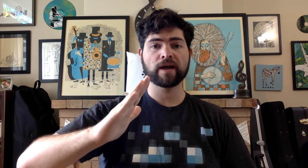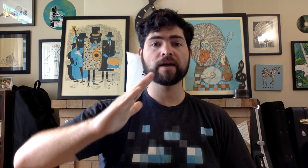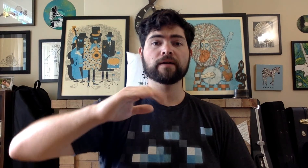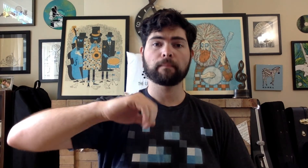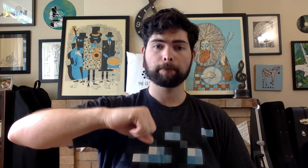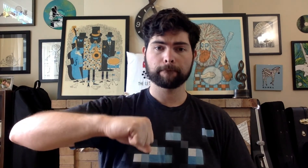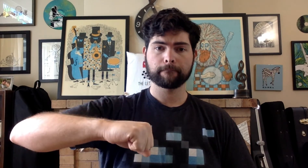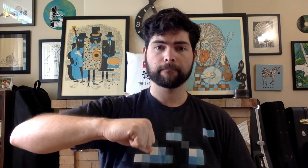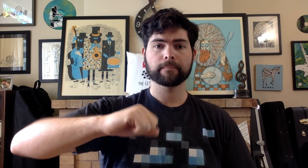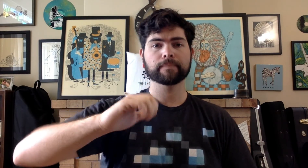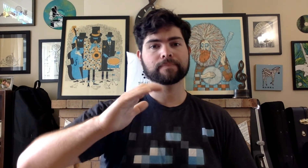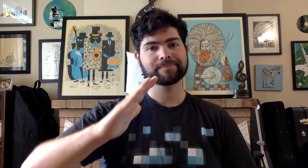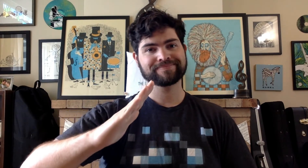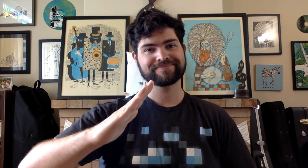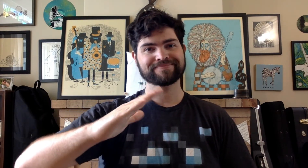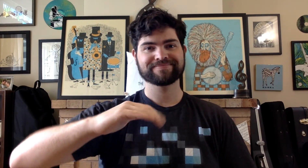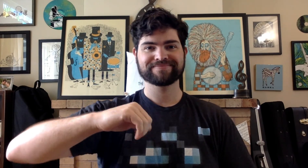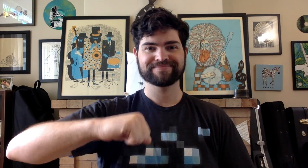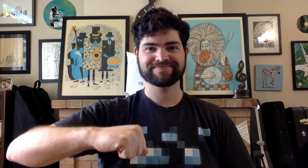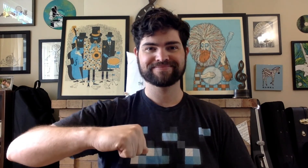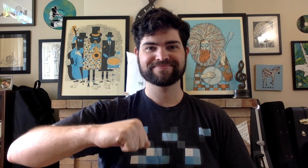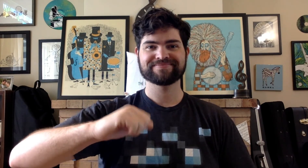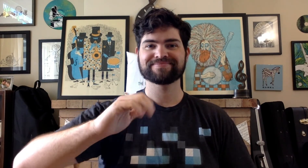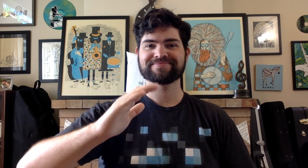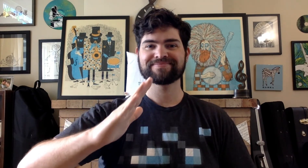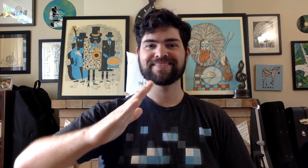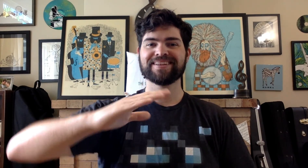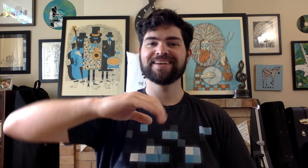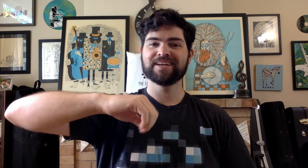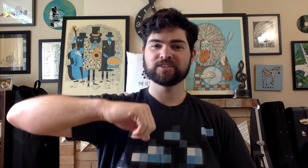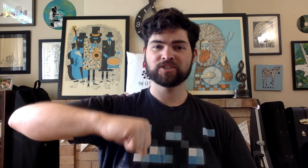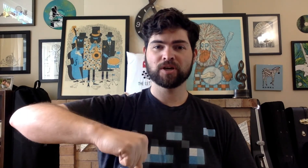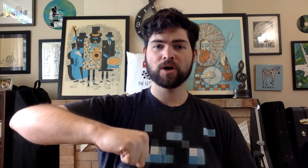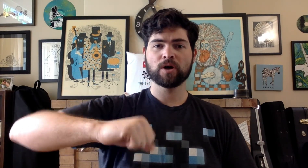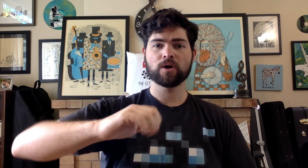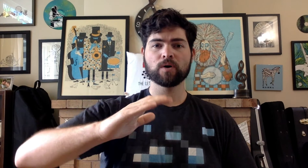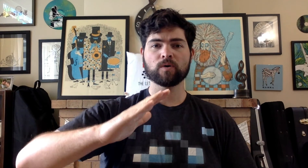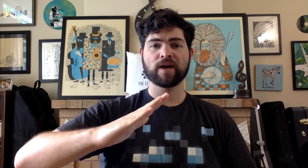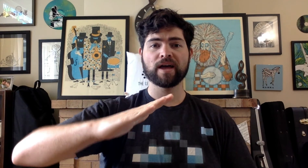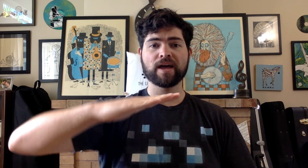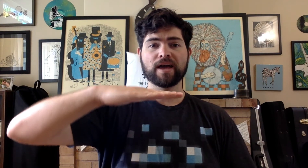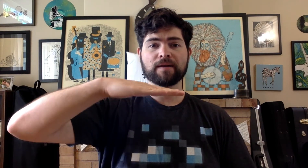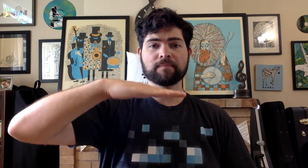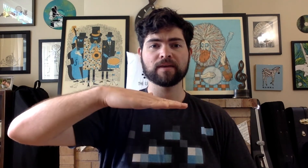do re mi